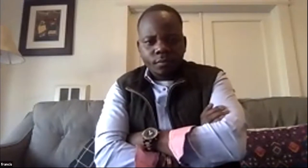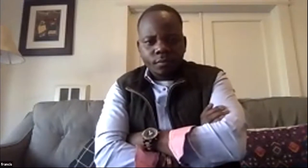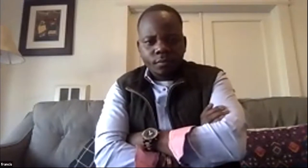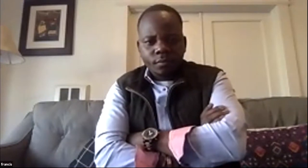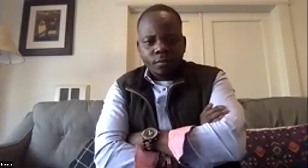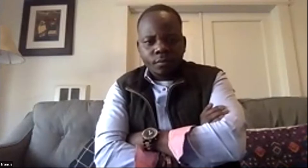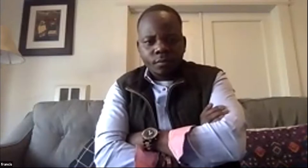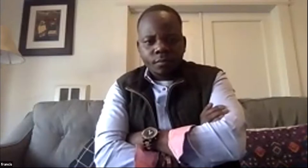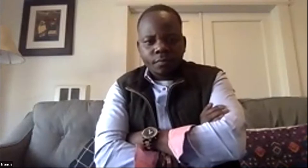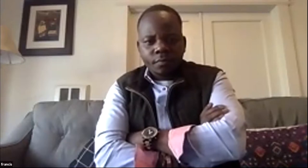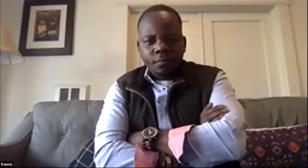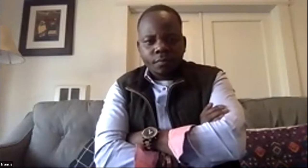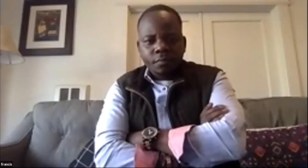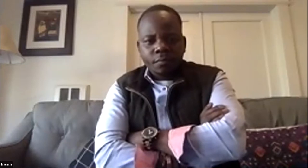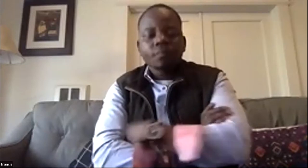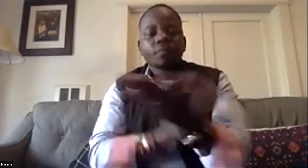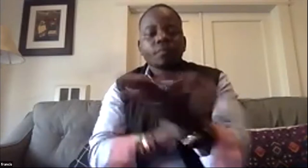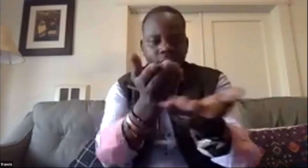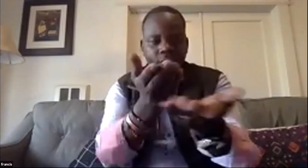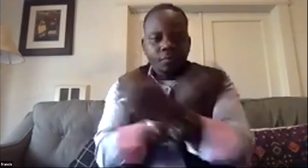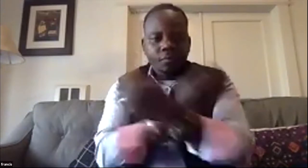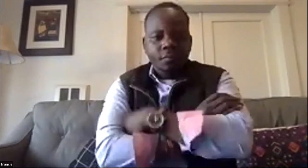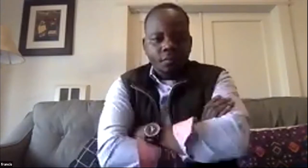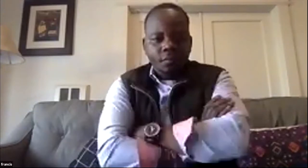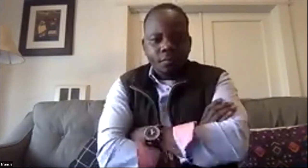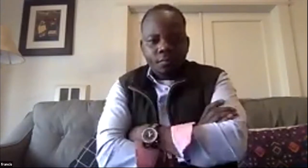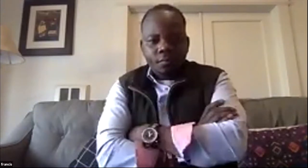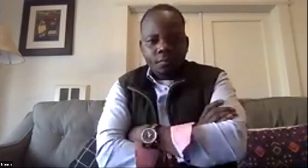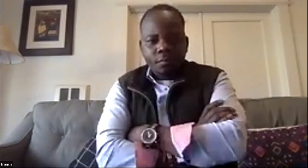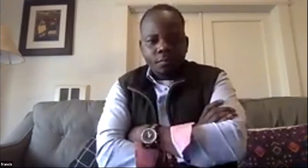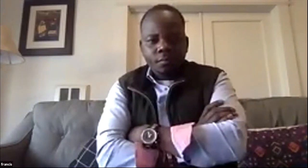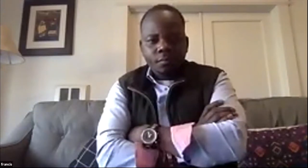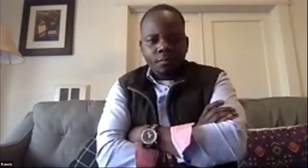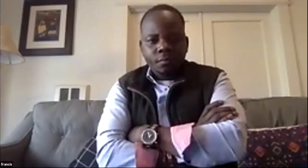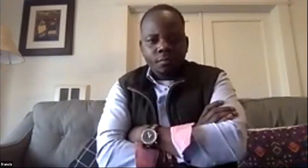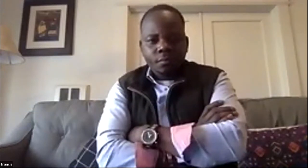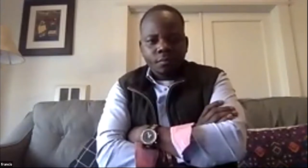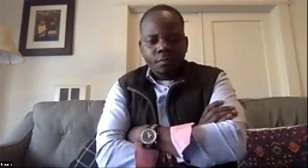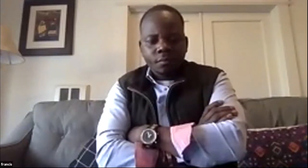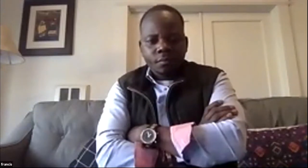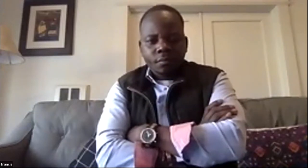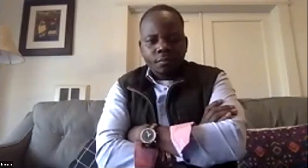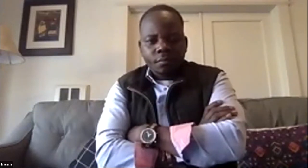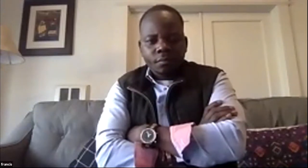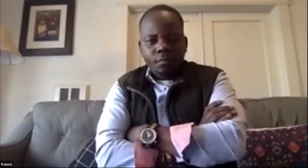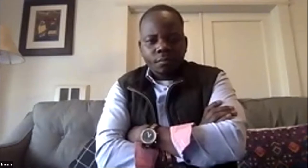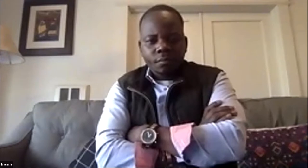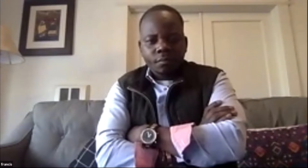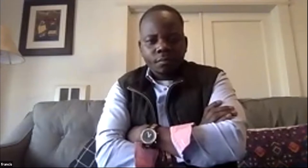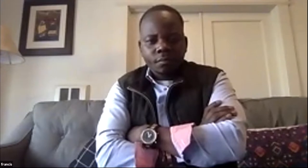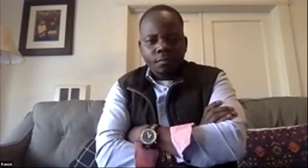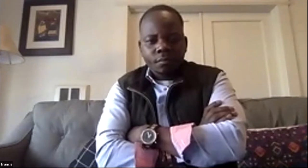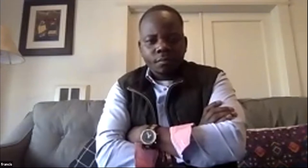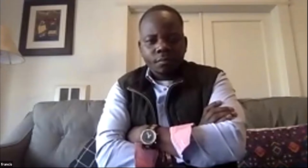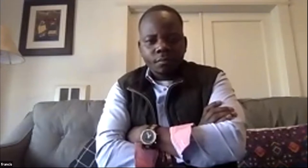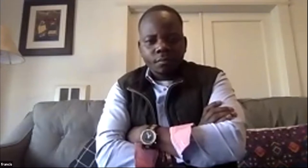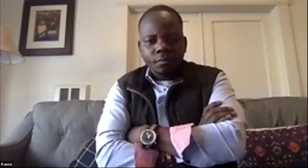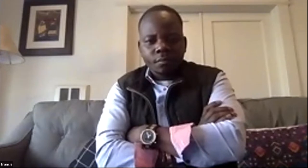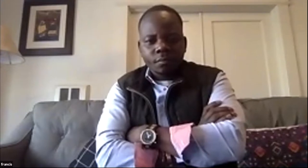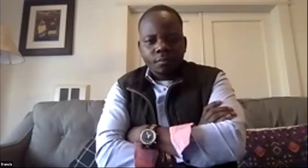oh yeah yeah ricardo so would you have more questions uh yes